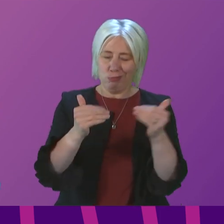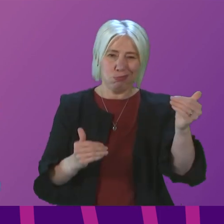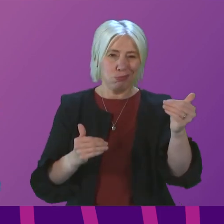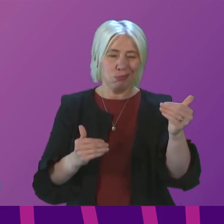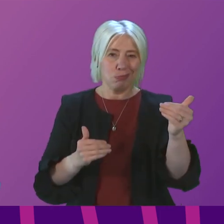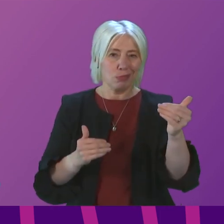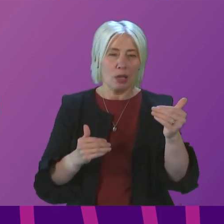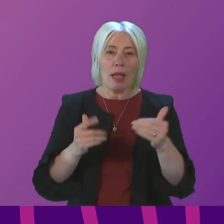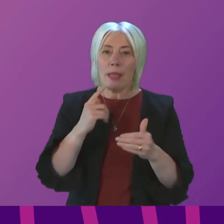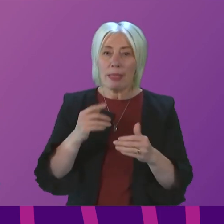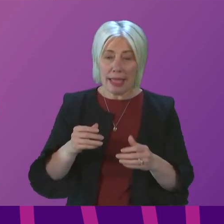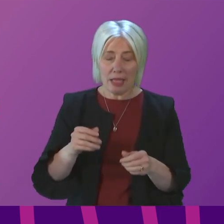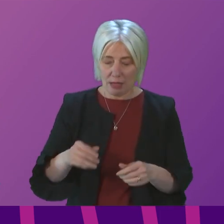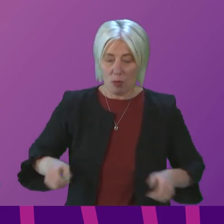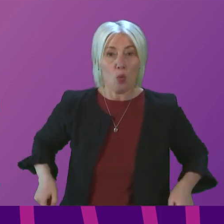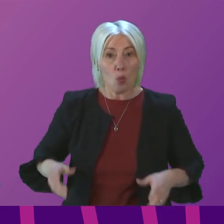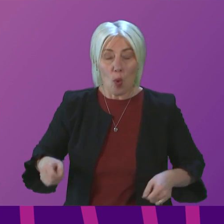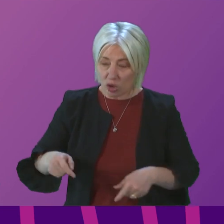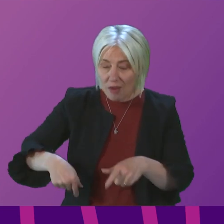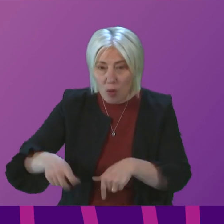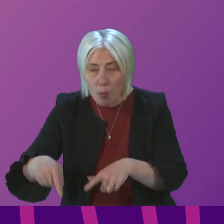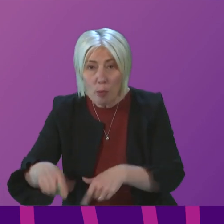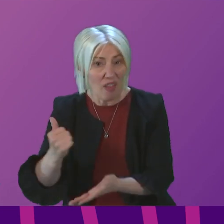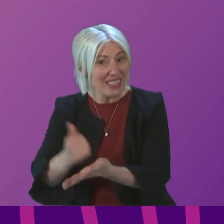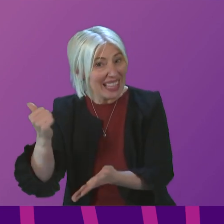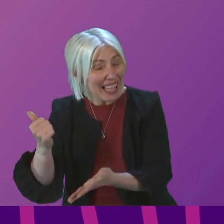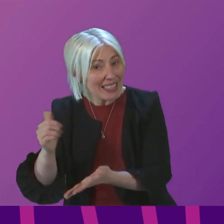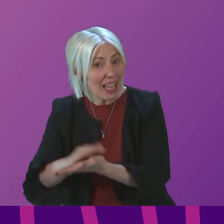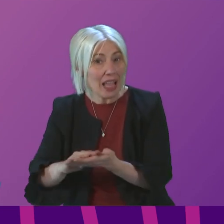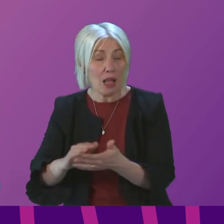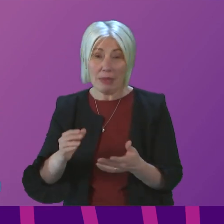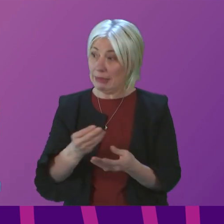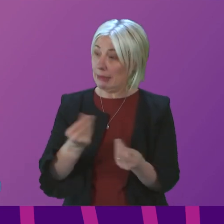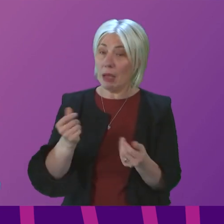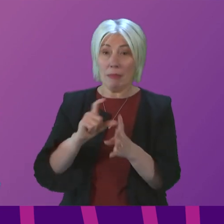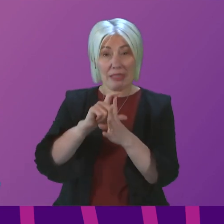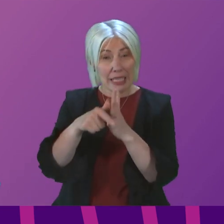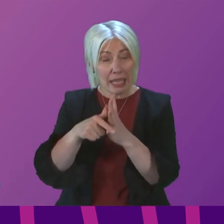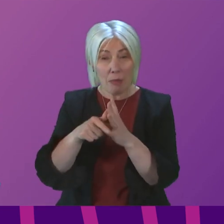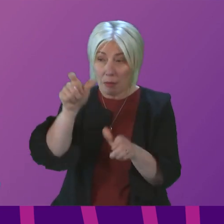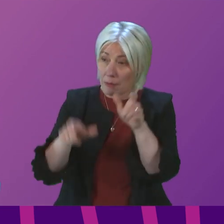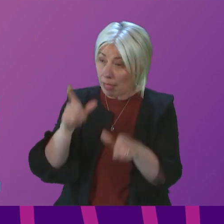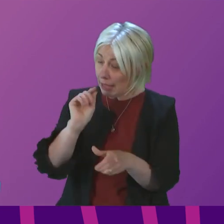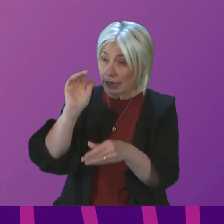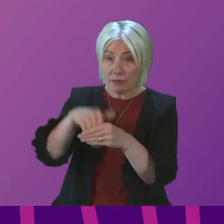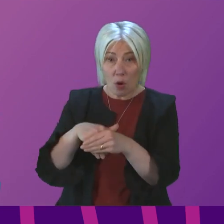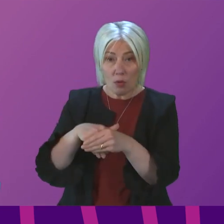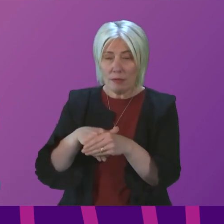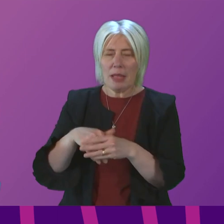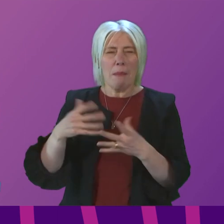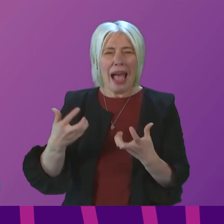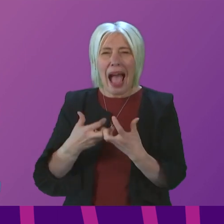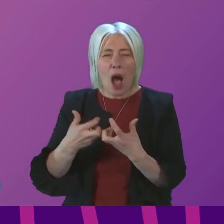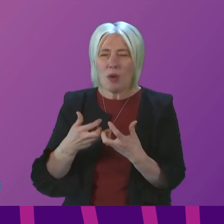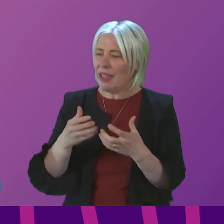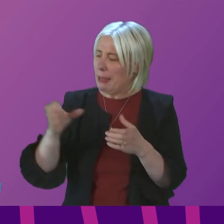like powerchair football, which I think is a fantastic sport, allowing the inclusion for some of the most disabled athletes, struggling to regain and